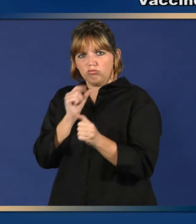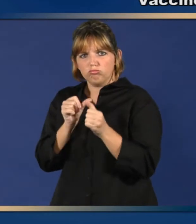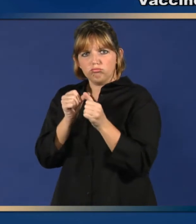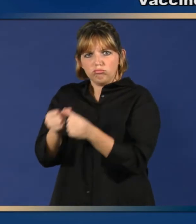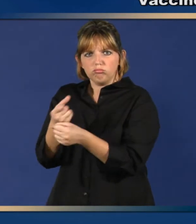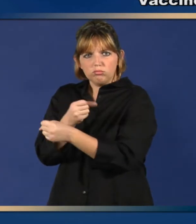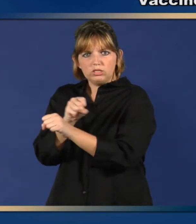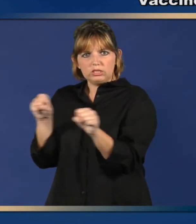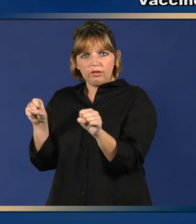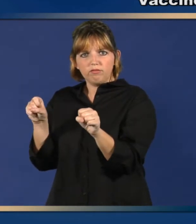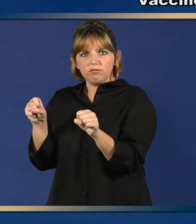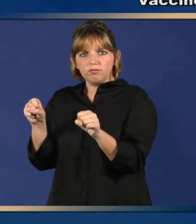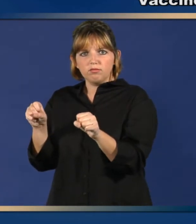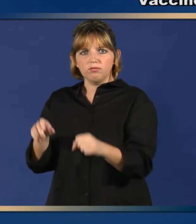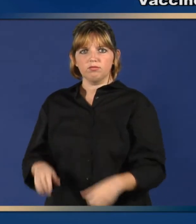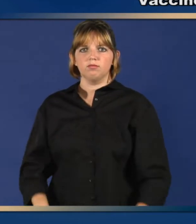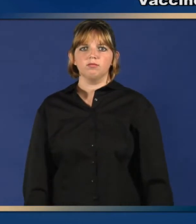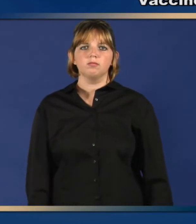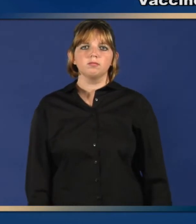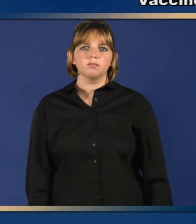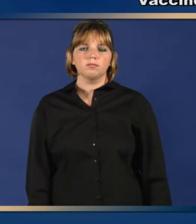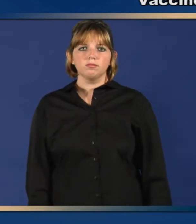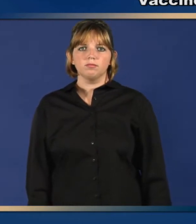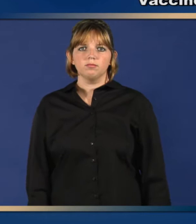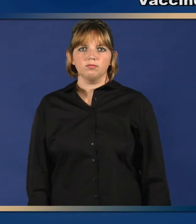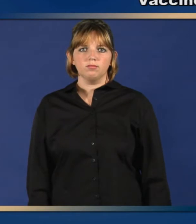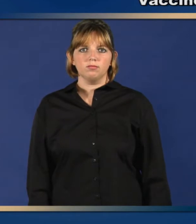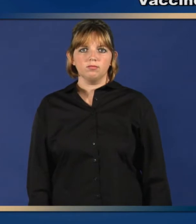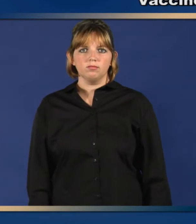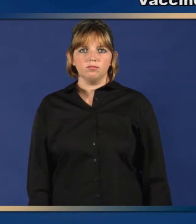and each vaccine lot is safety tested.